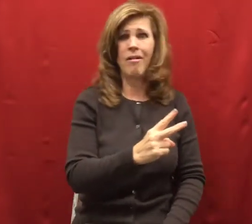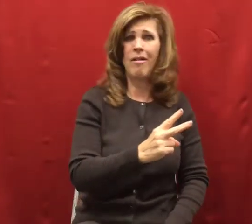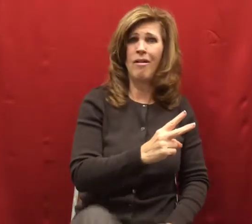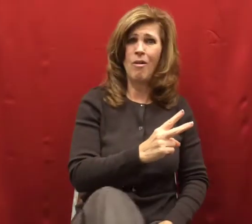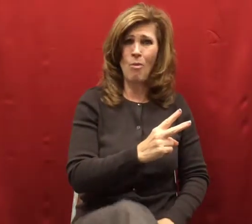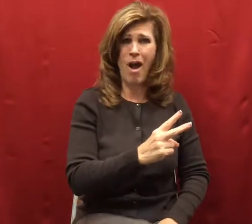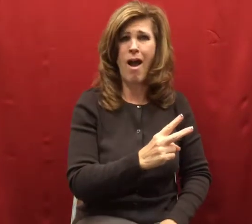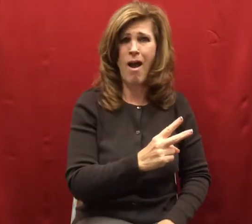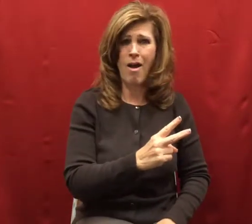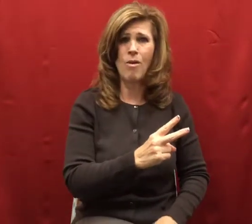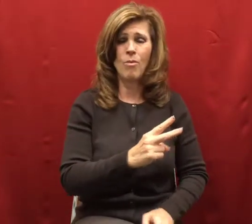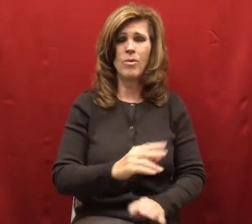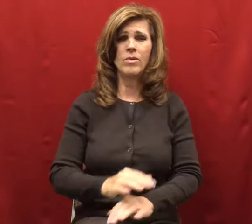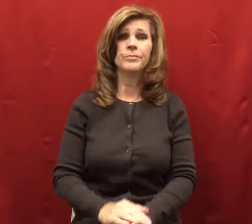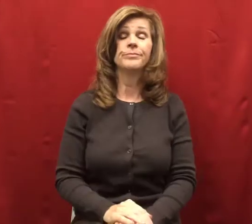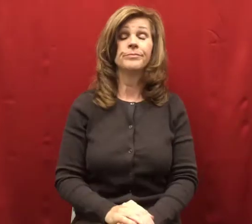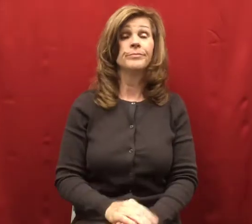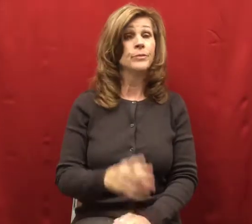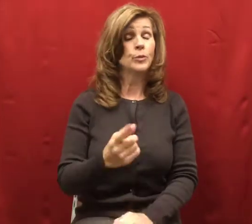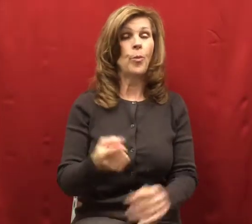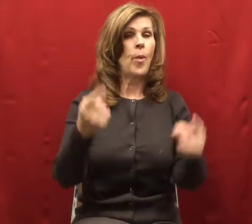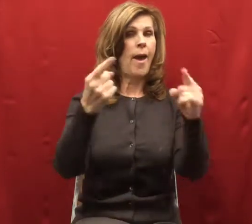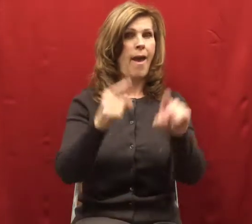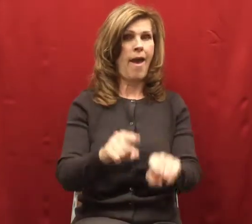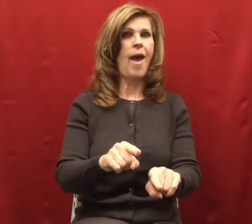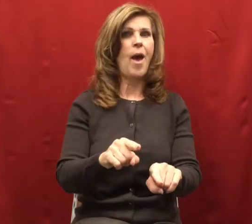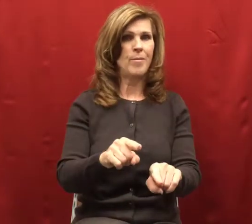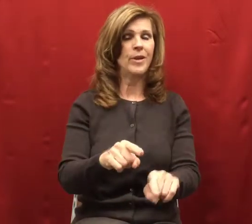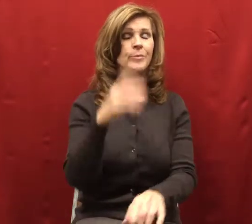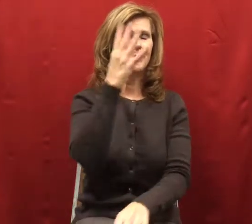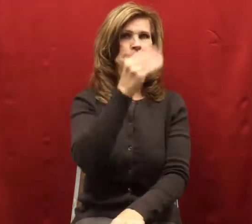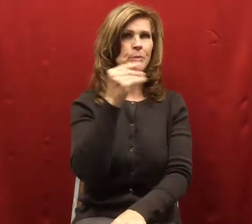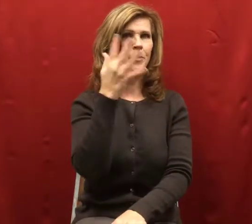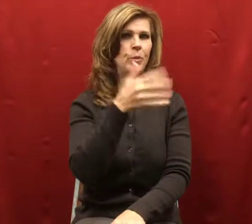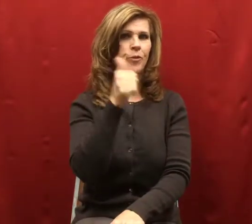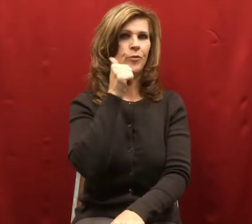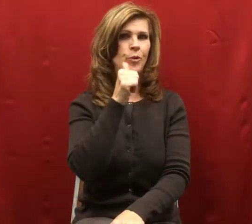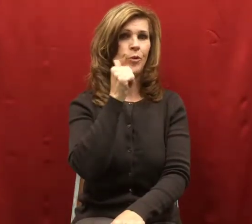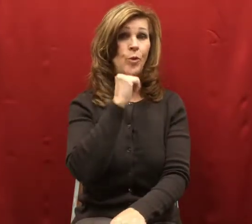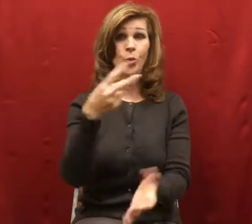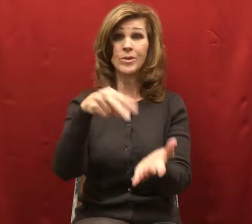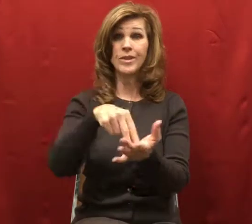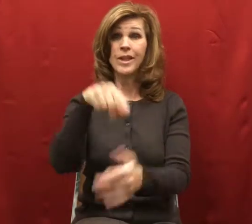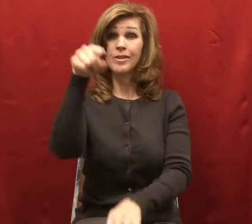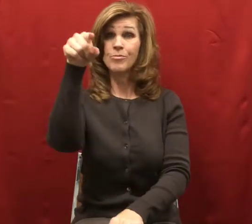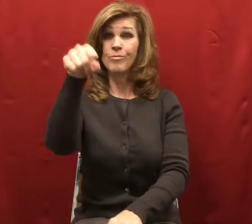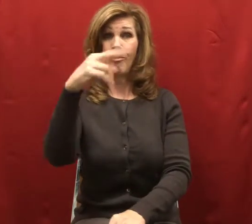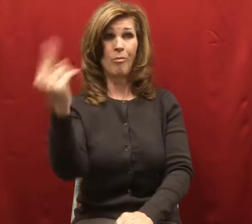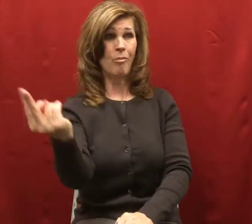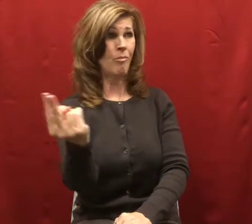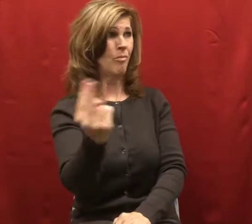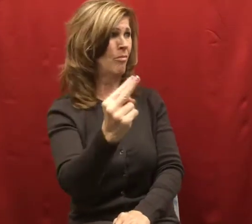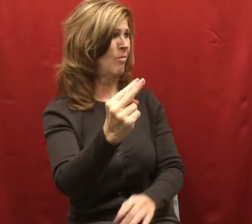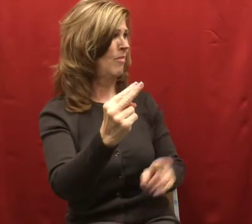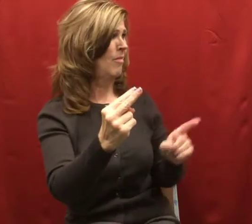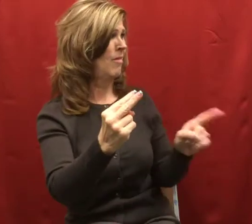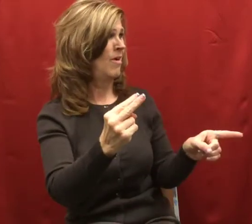A lovely young girl saw Willy and the goat and began to laugh